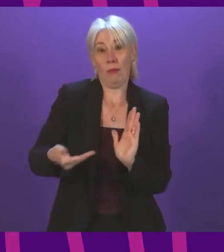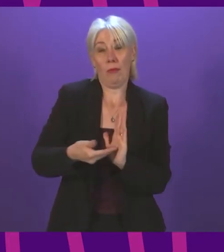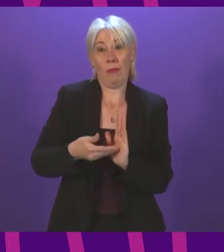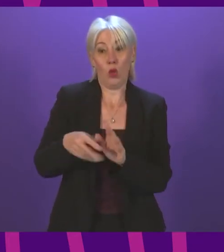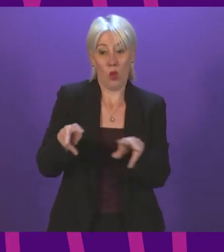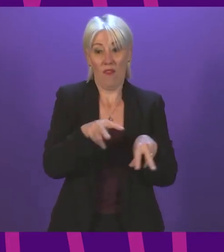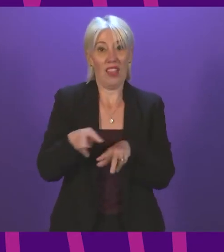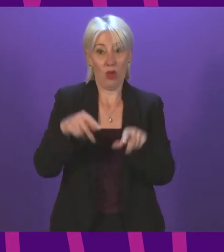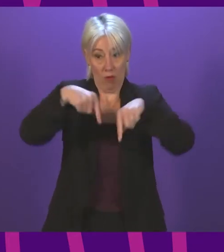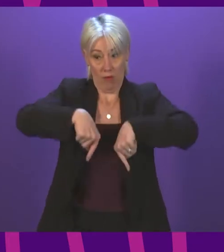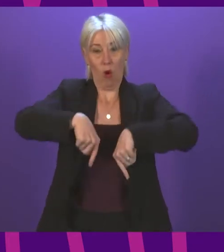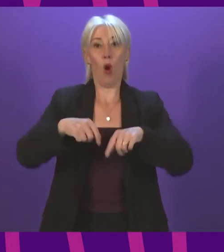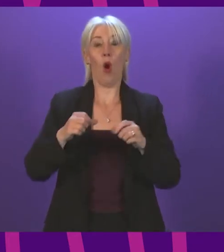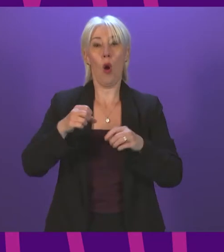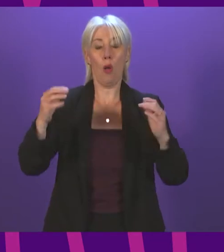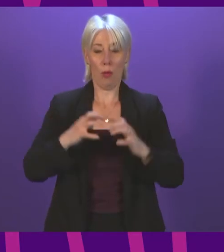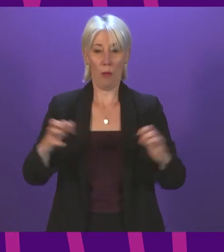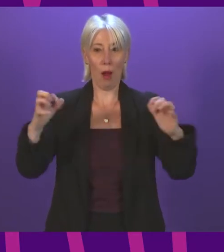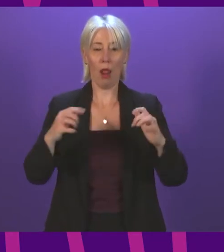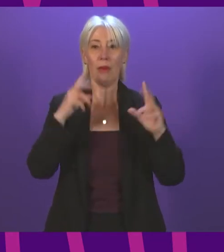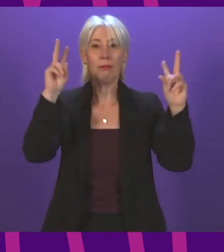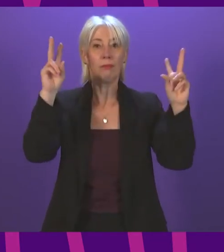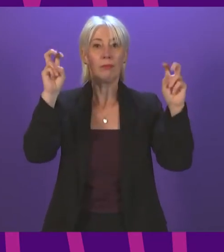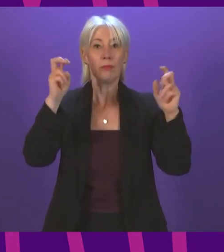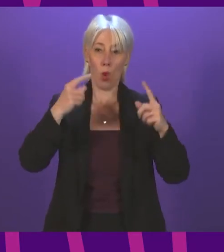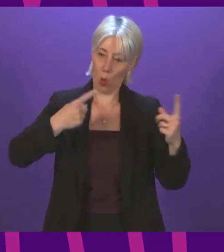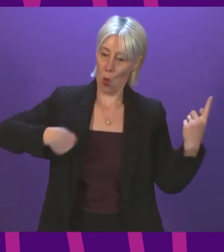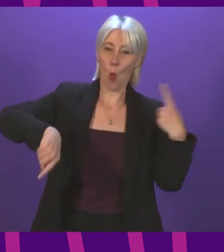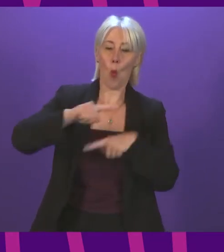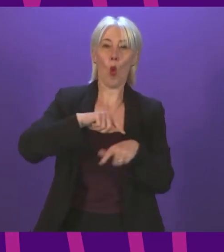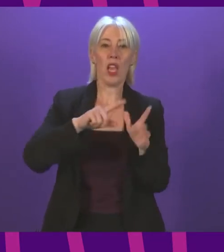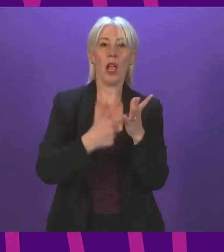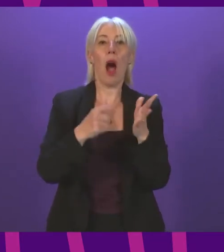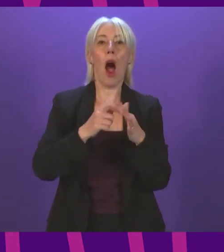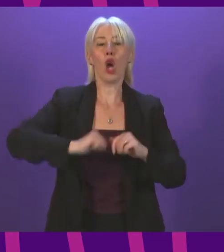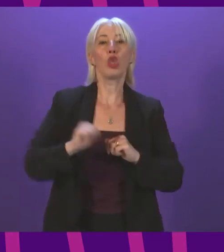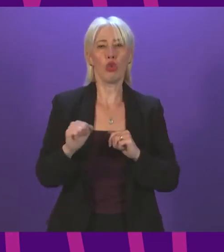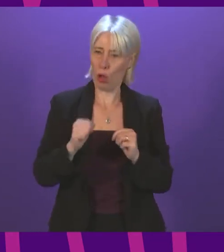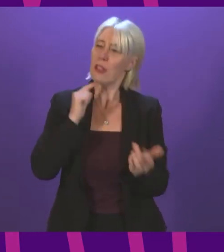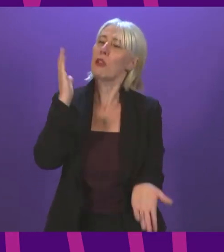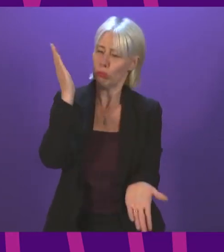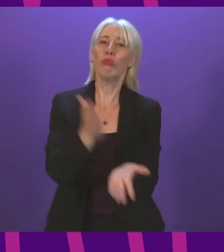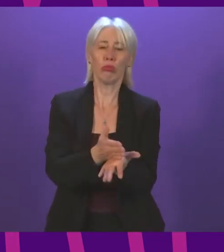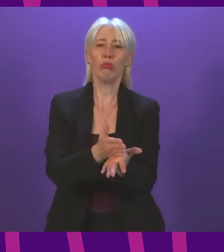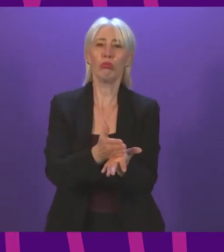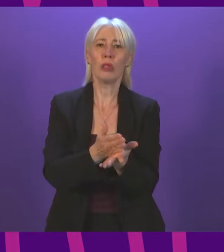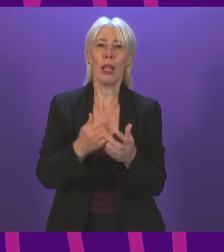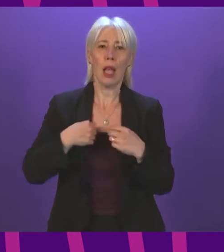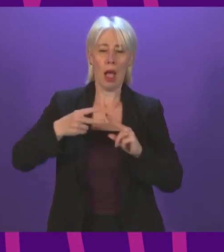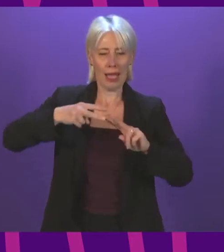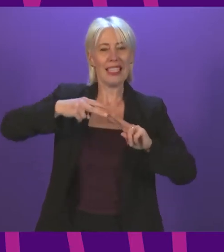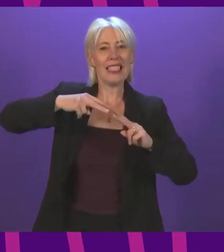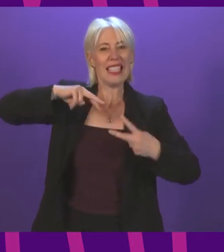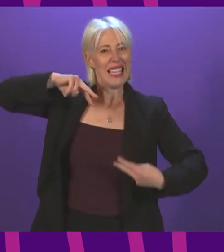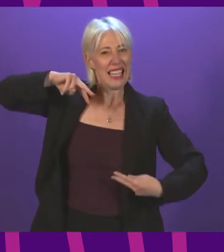this parliament called We Are Scotland. We are Scotland, indeed. My DNA says I am